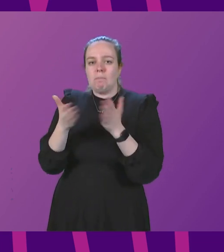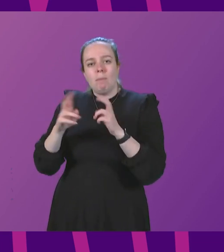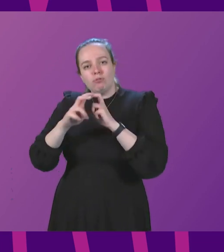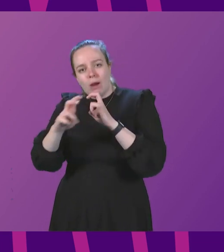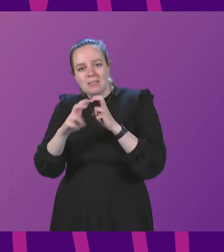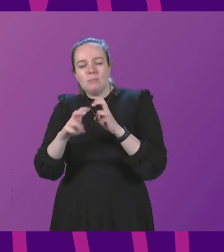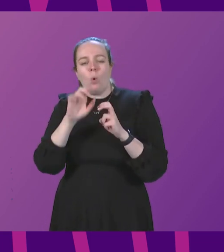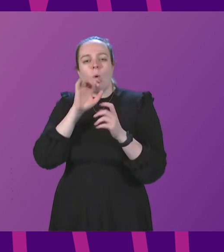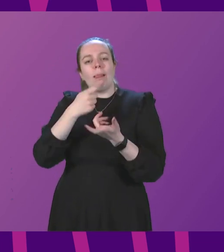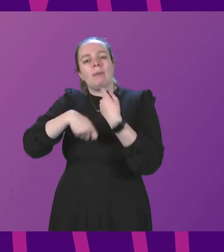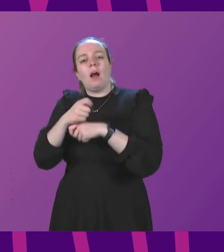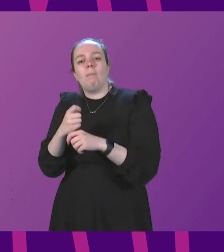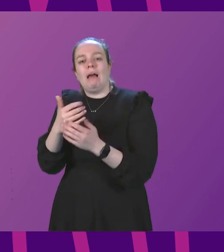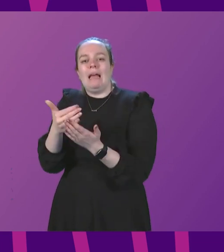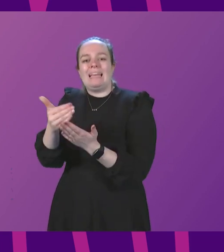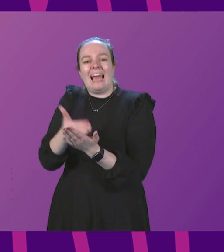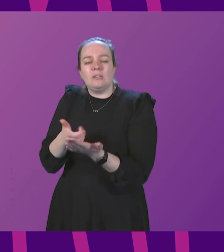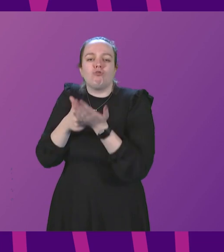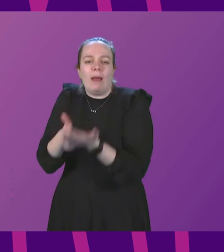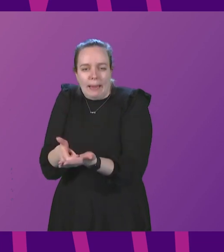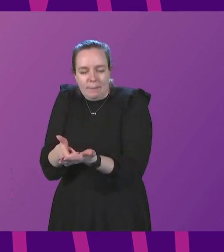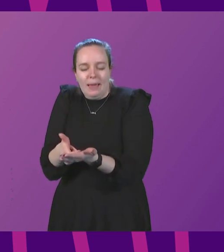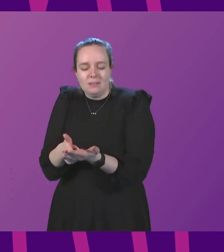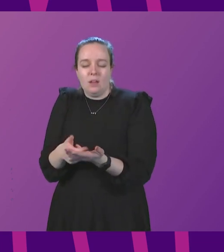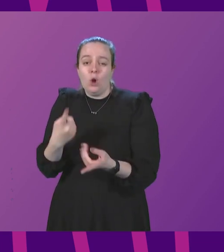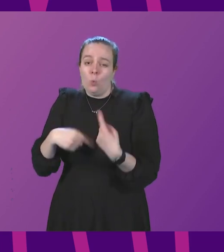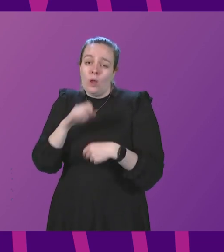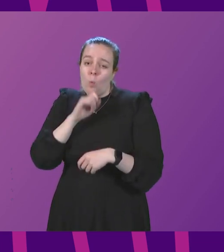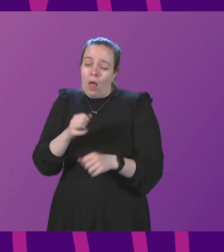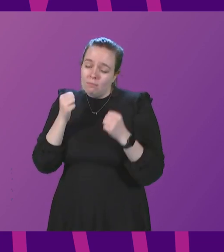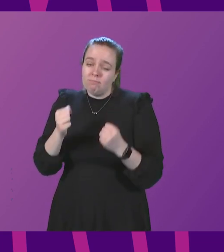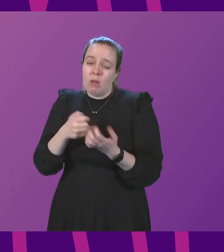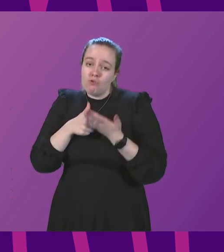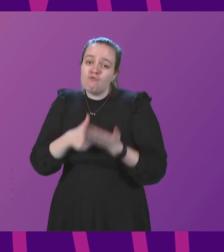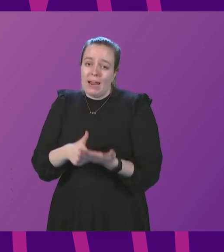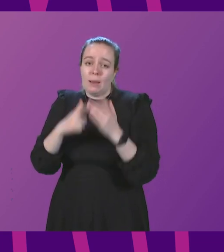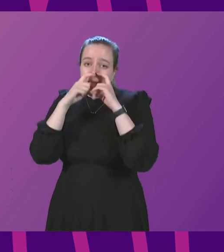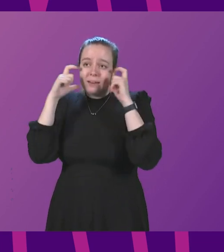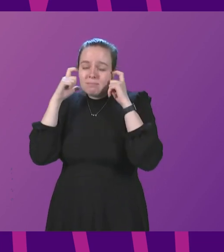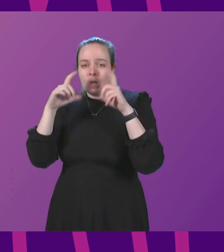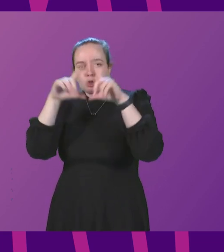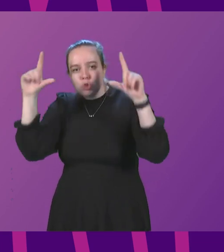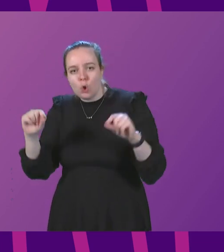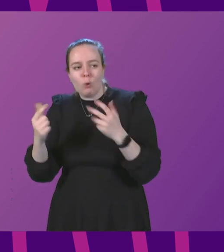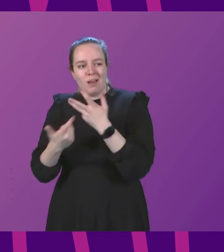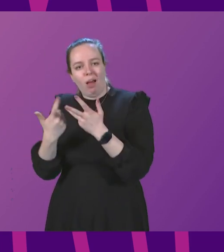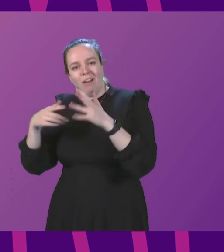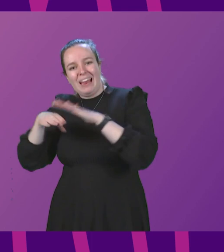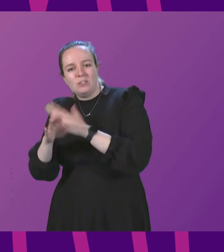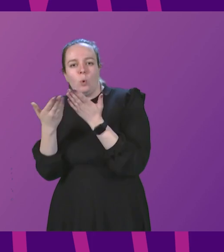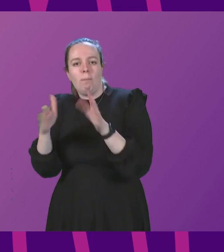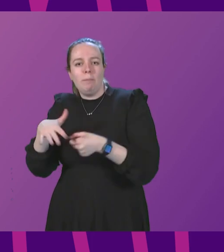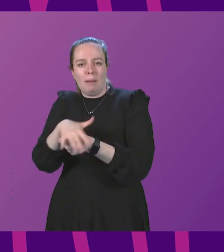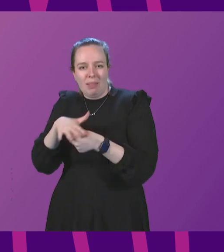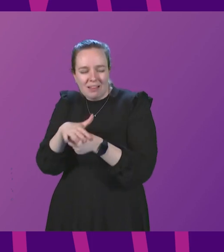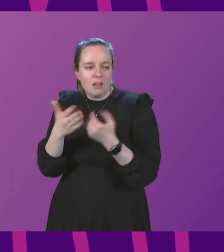transport will be converted to guidance. We will continue to strongly recommend the wearing of face coverings in shops and other indoor public places